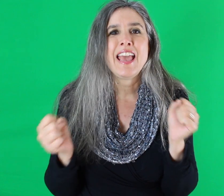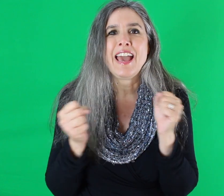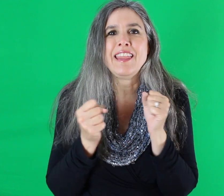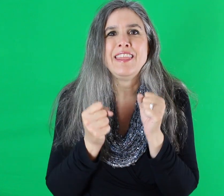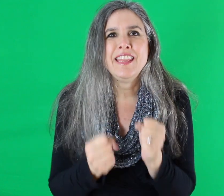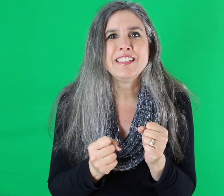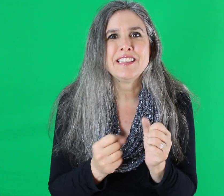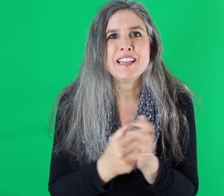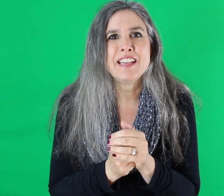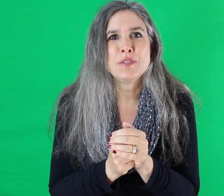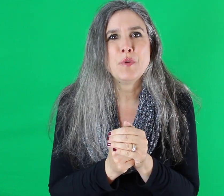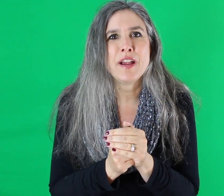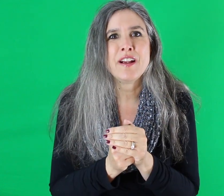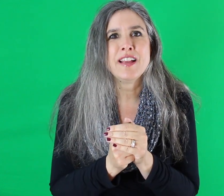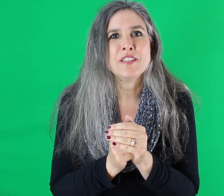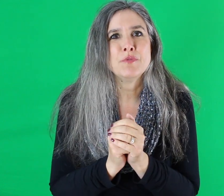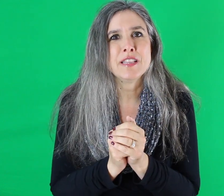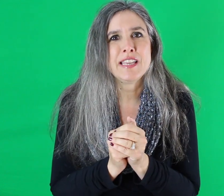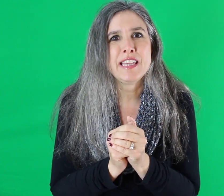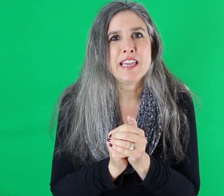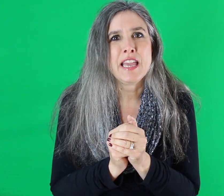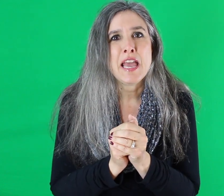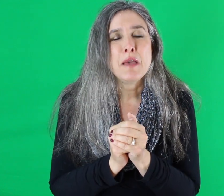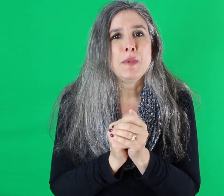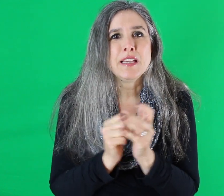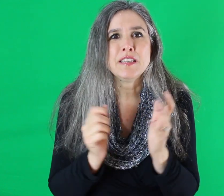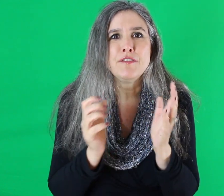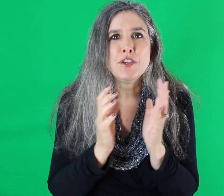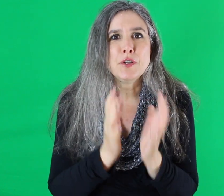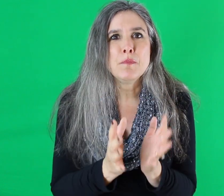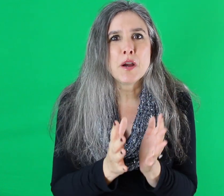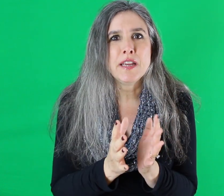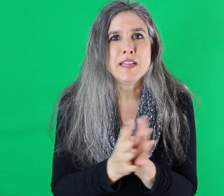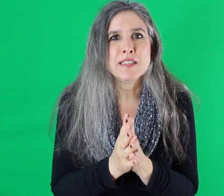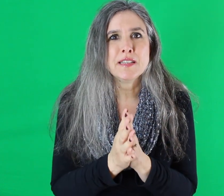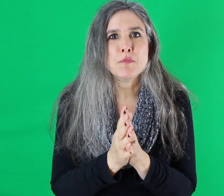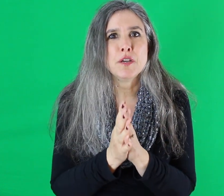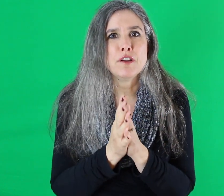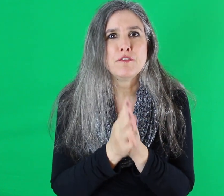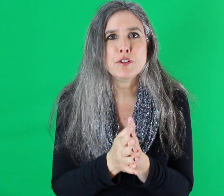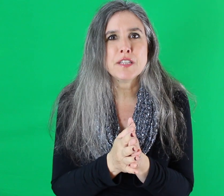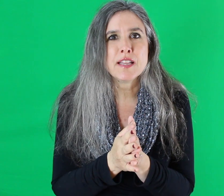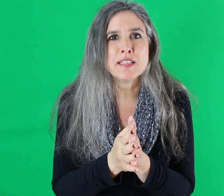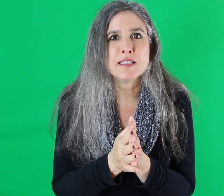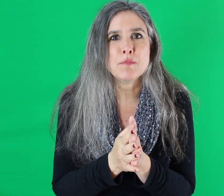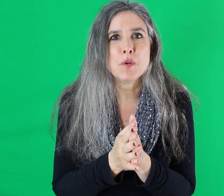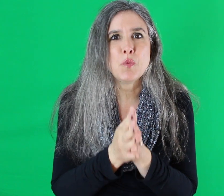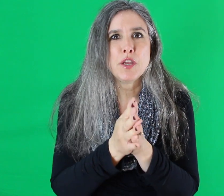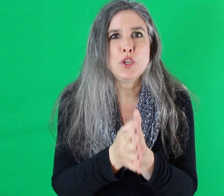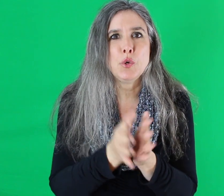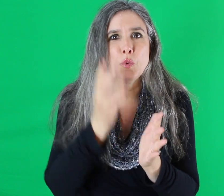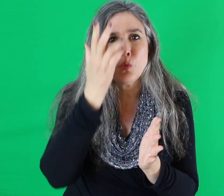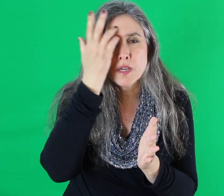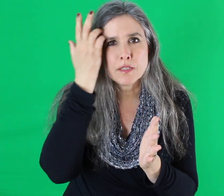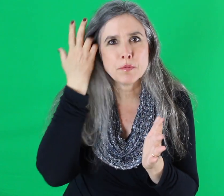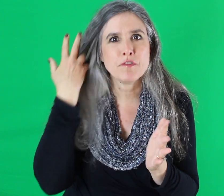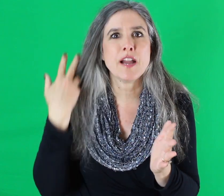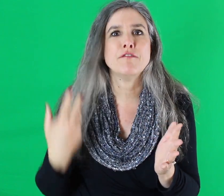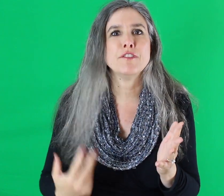And this is where it's really key. Because if you're marketing to someone or if you're telling someone what you want to provide for